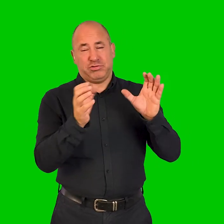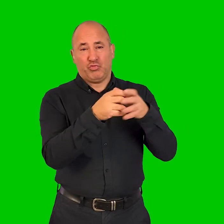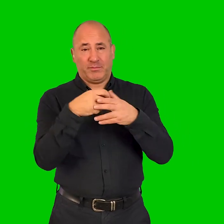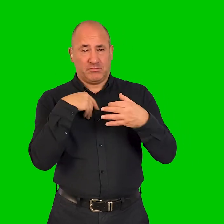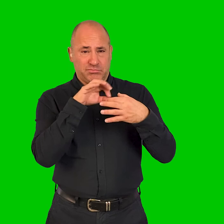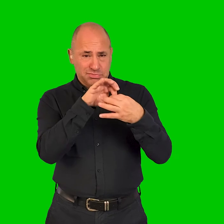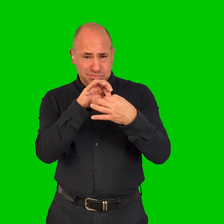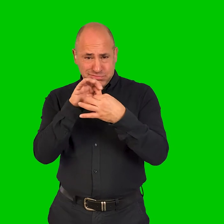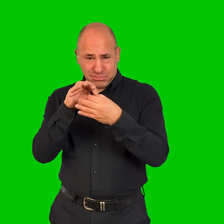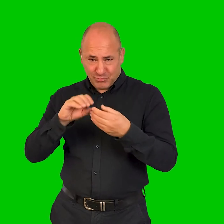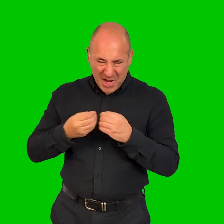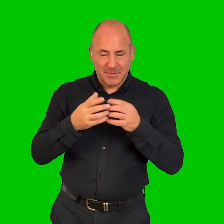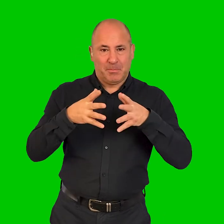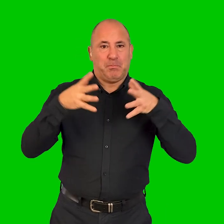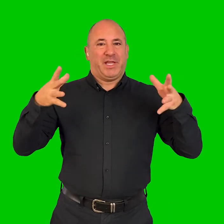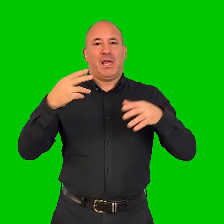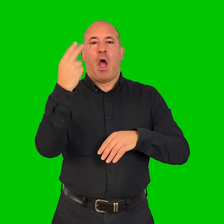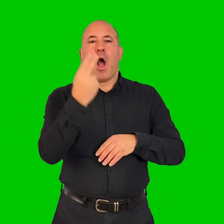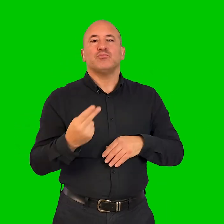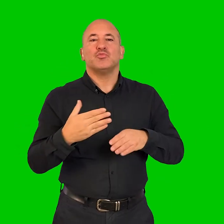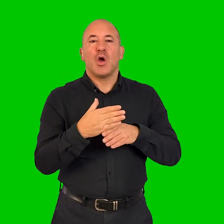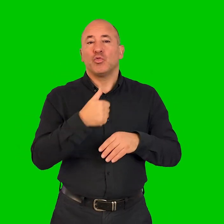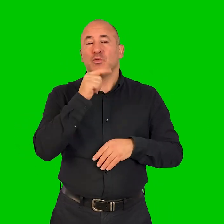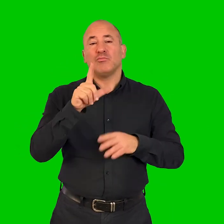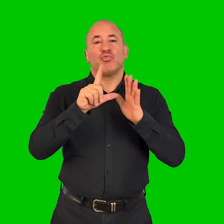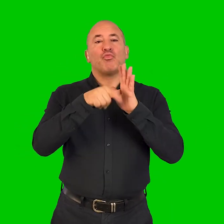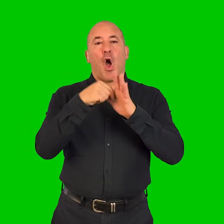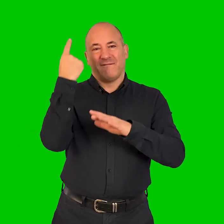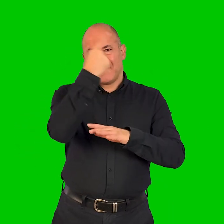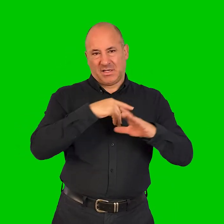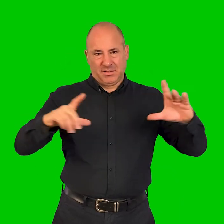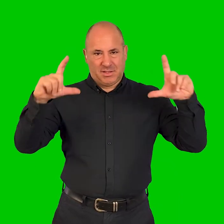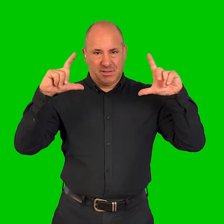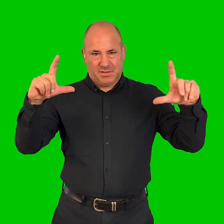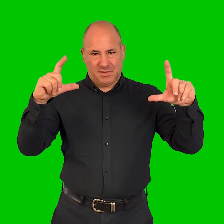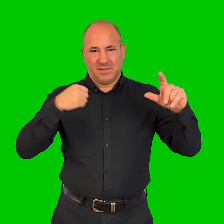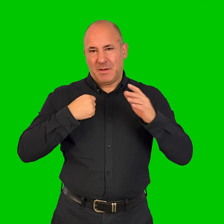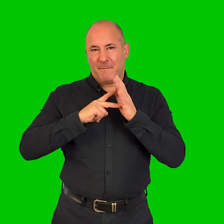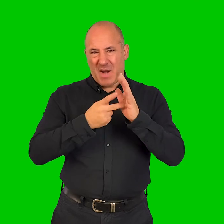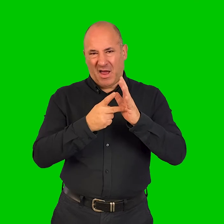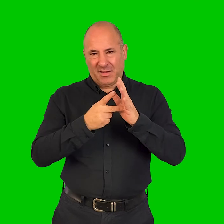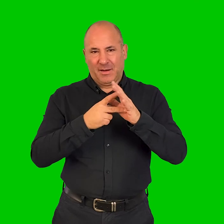worked with lots of different groups to create a big piece of artwork,